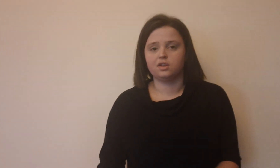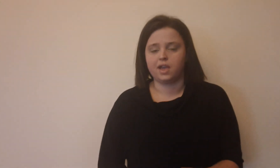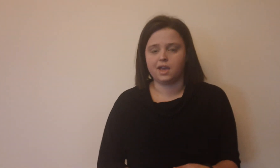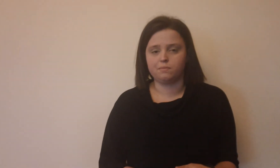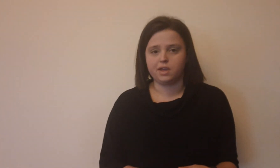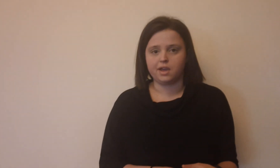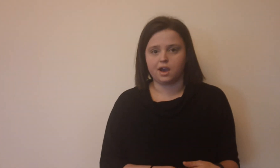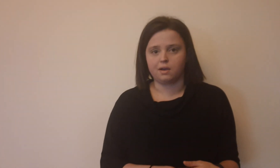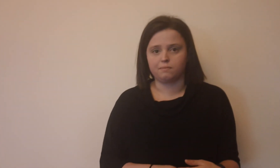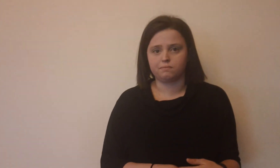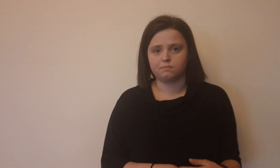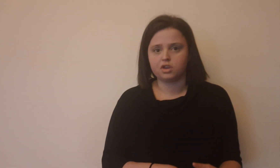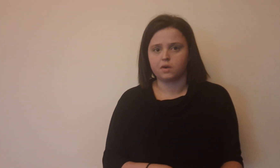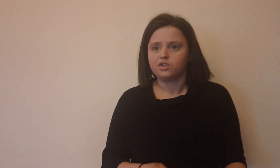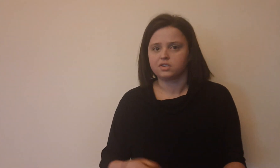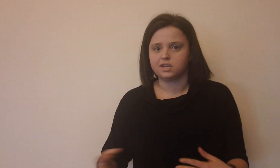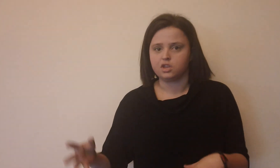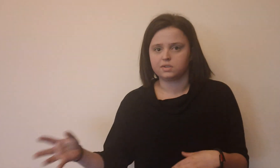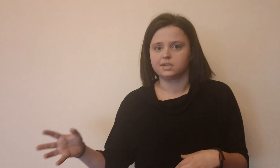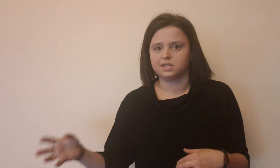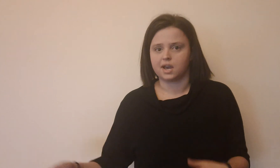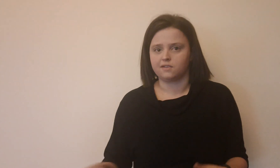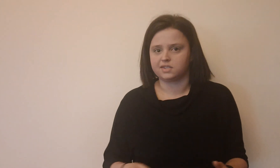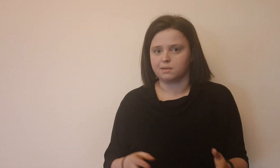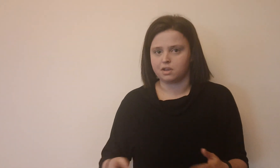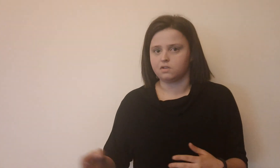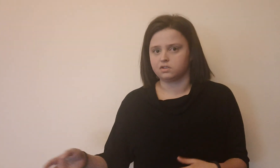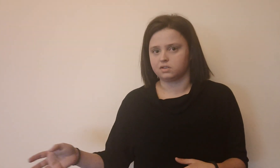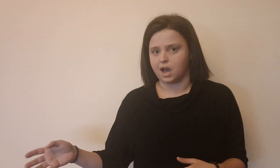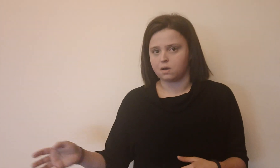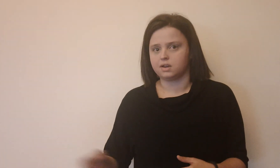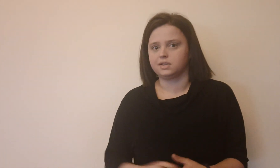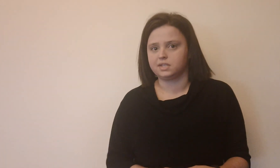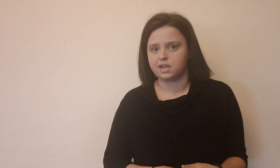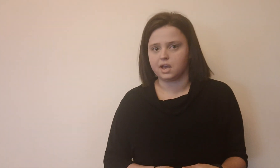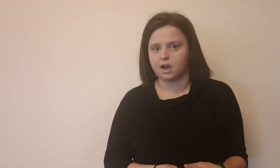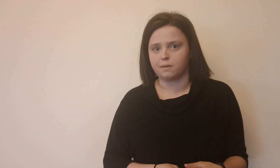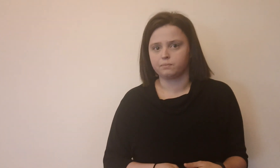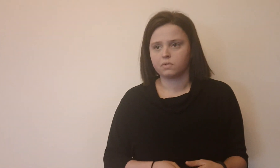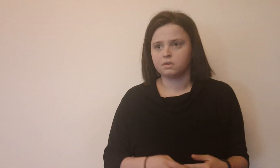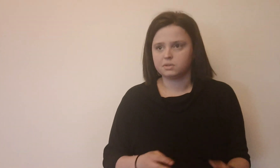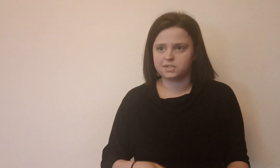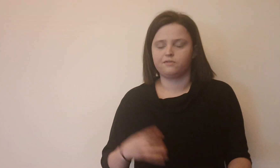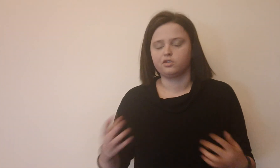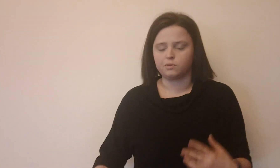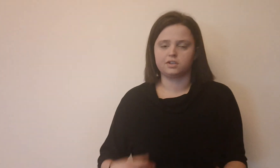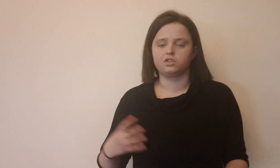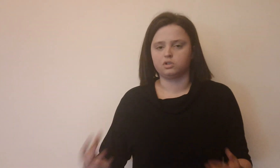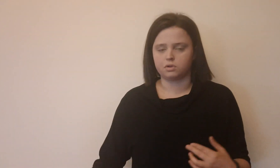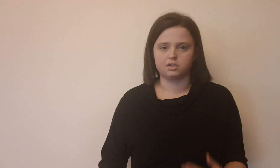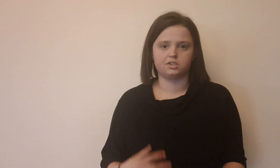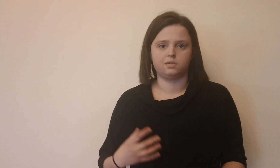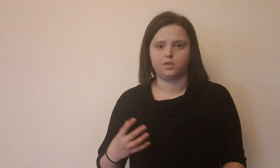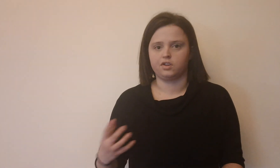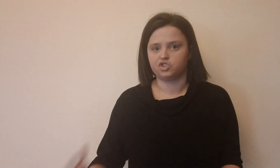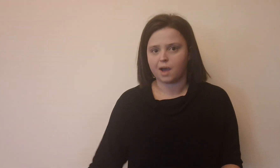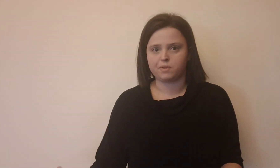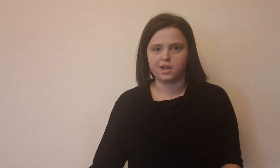There can be you know interesting uses to kind of segment users out and to see specific groups of consumers whether it's shopping,